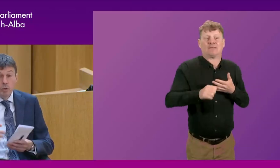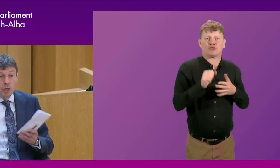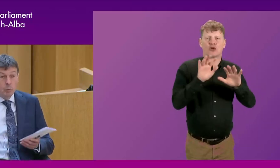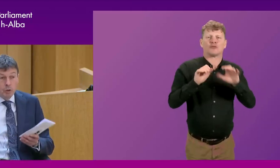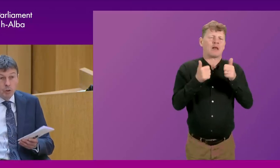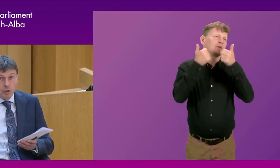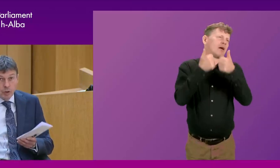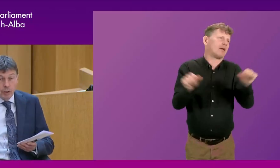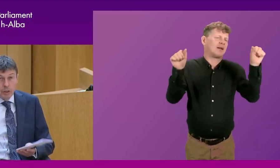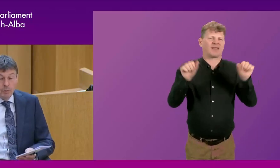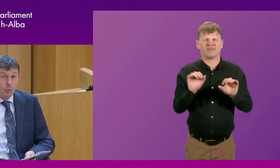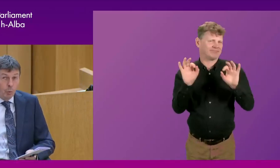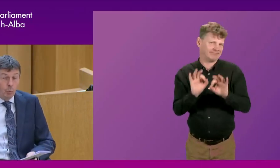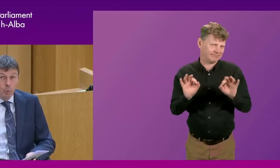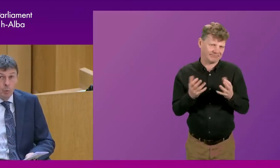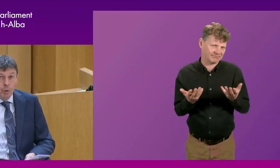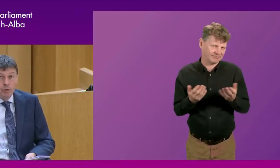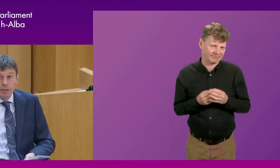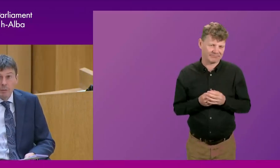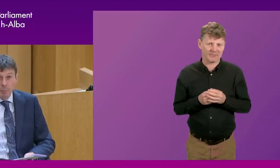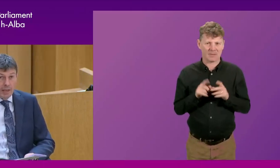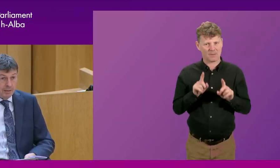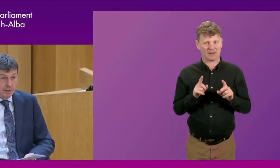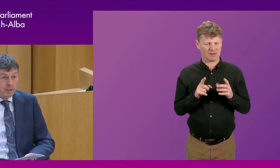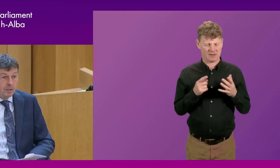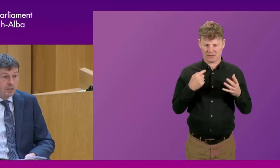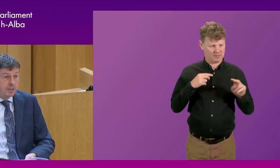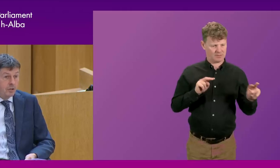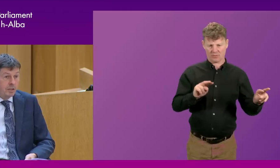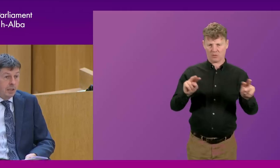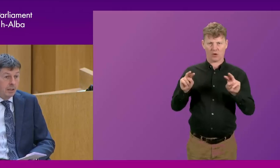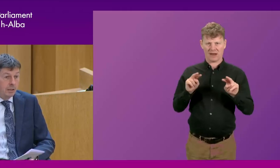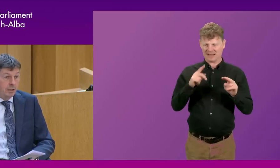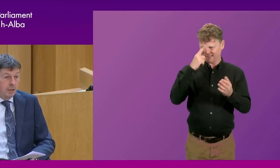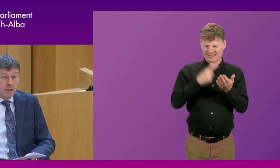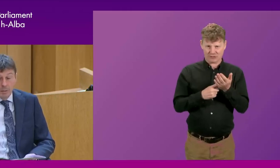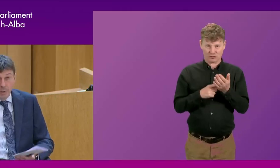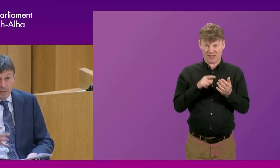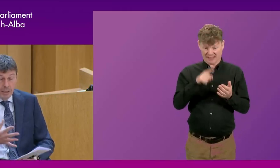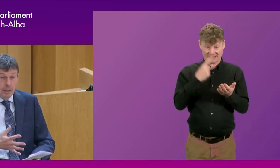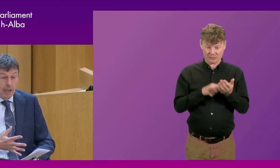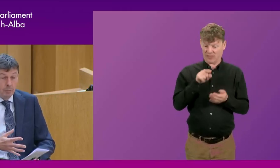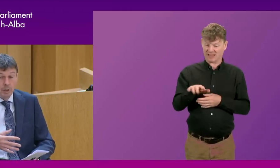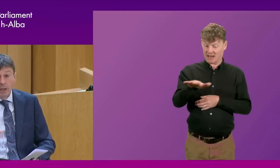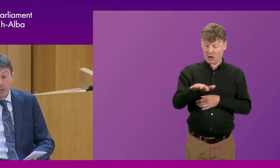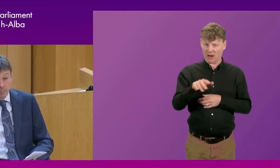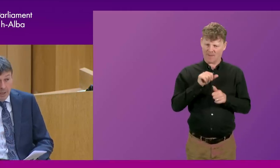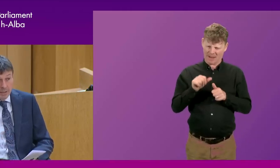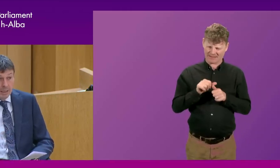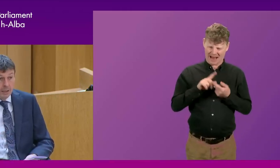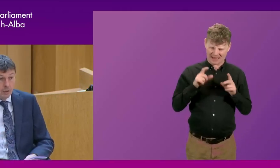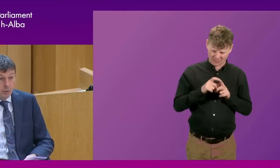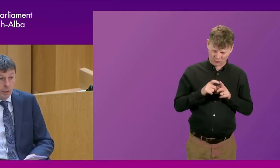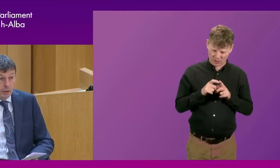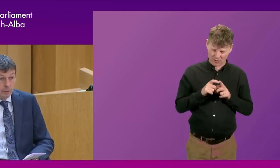I mean, we should just think in terms of where is it best that this decision is taken? Is it best taken in Edinburgh? Is it